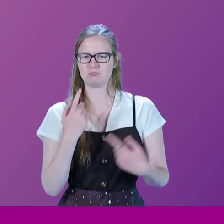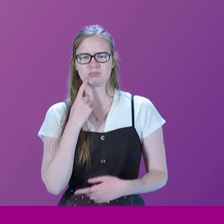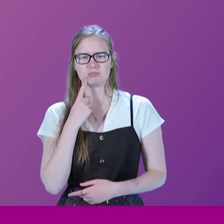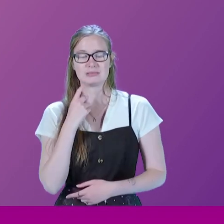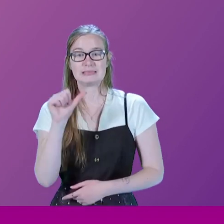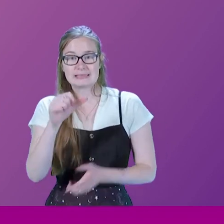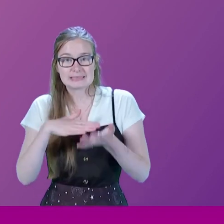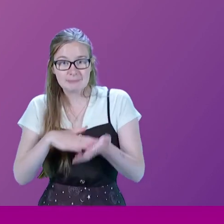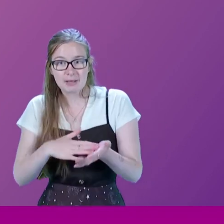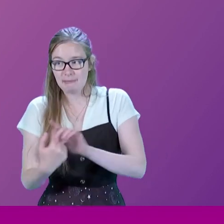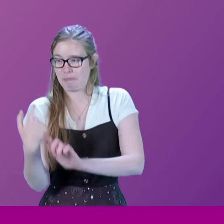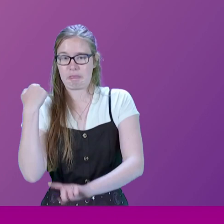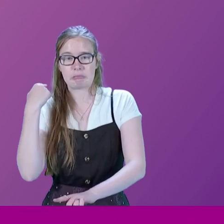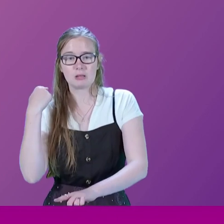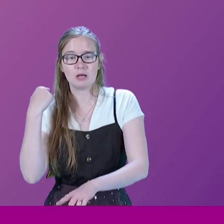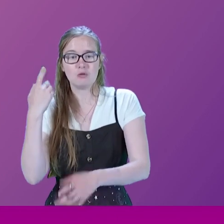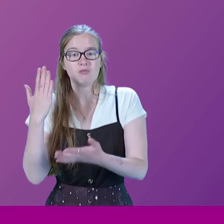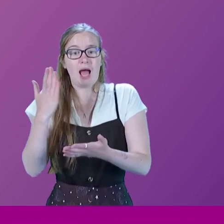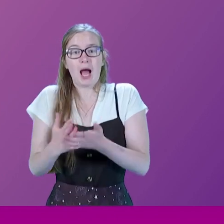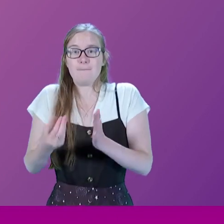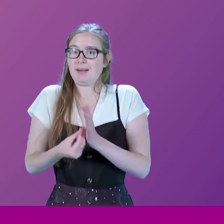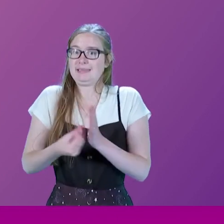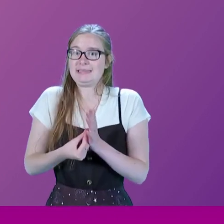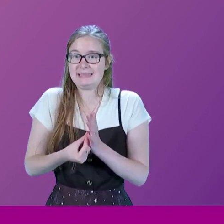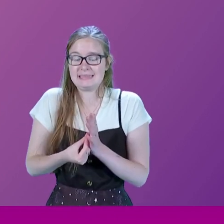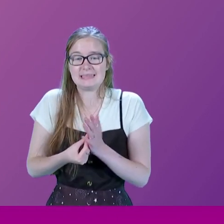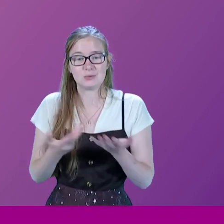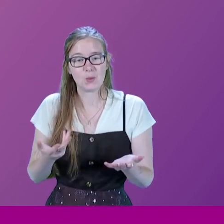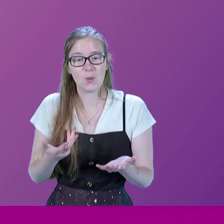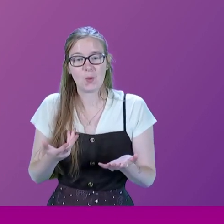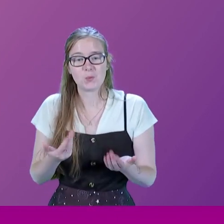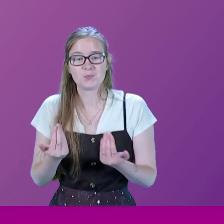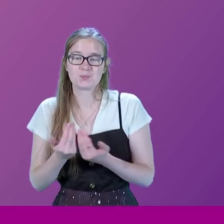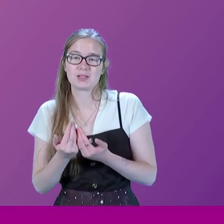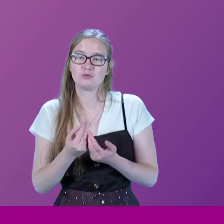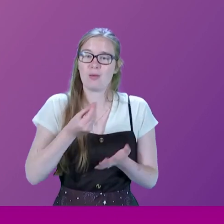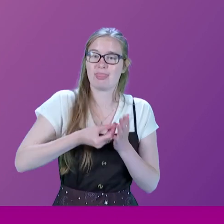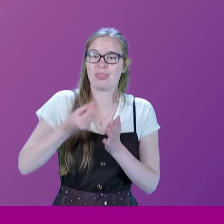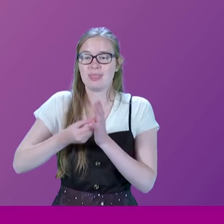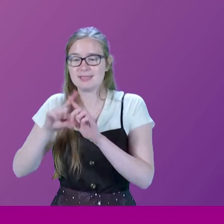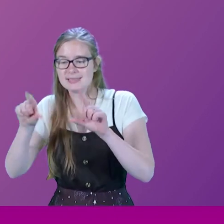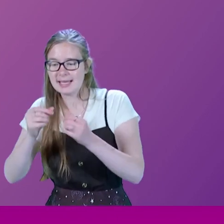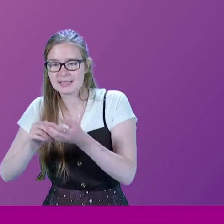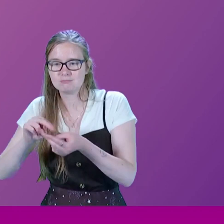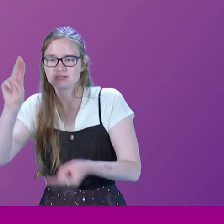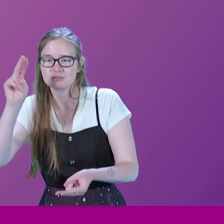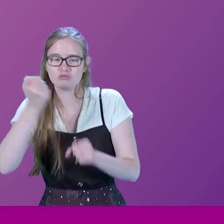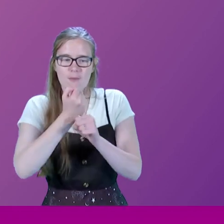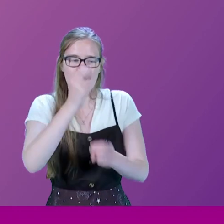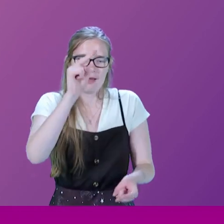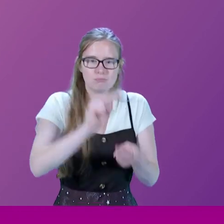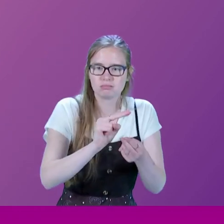you know, six million in those days was real money. So between the fare box going up and the cost of repair going down,